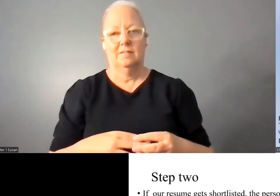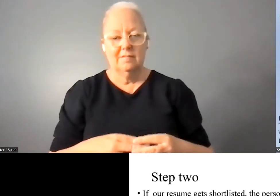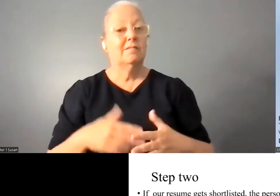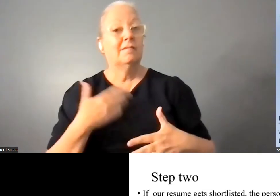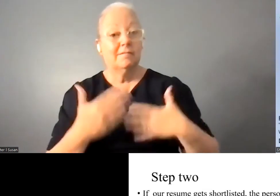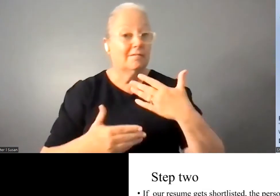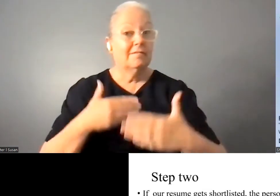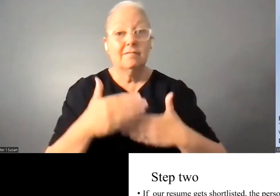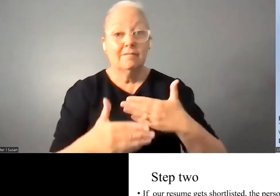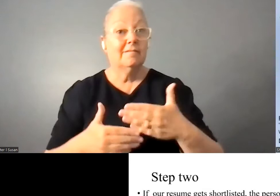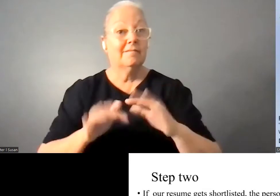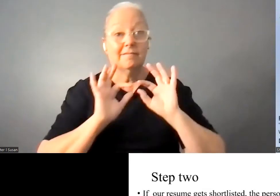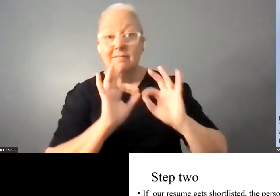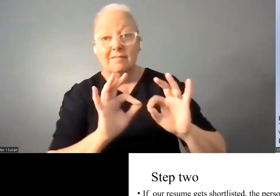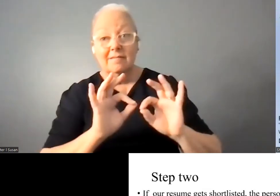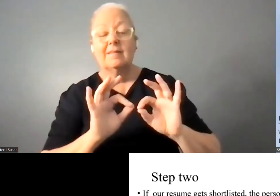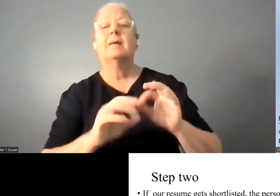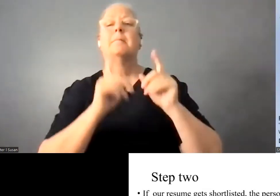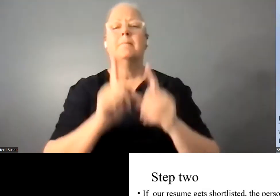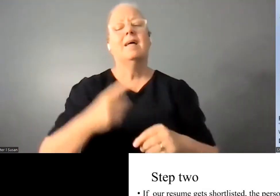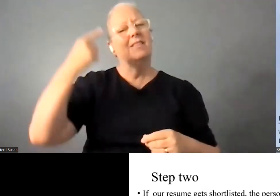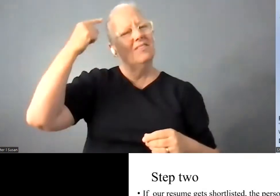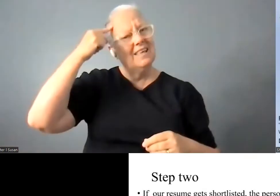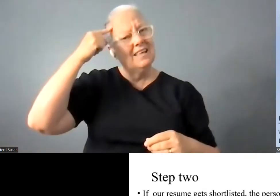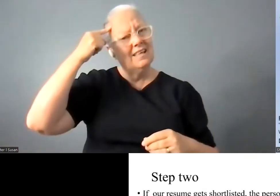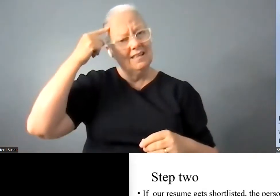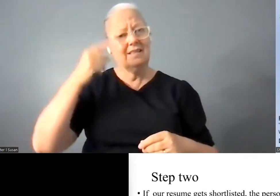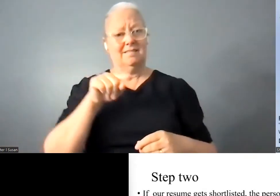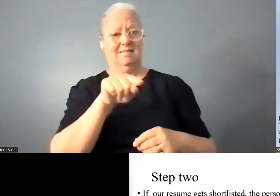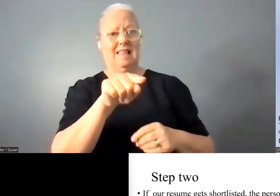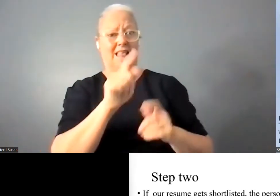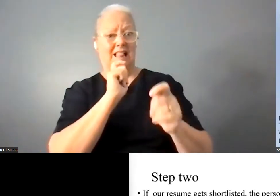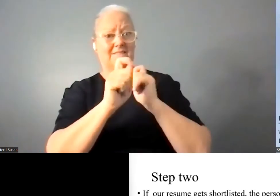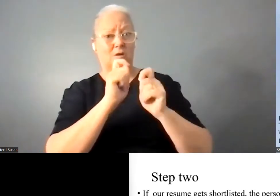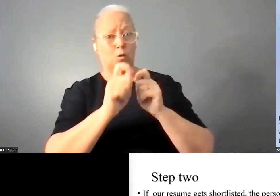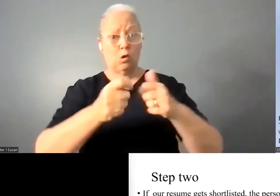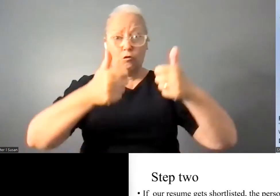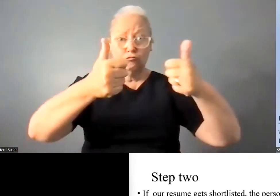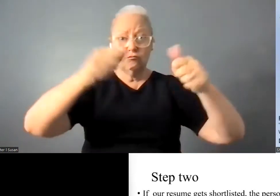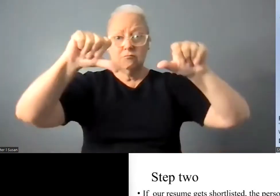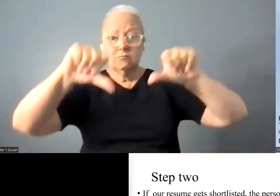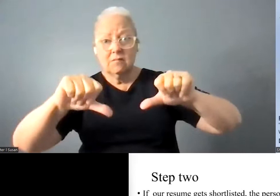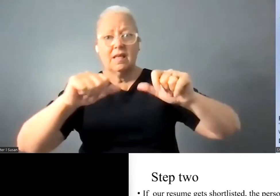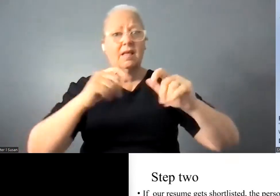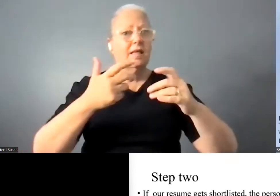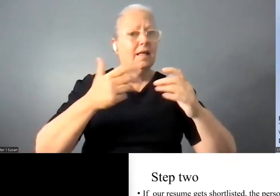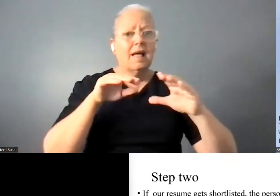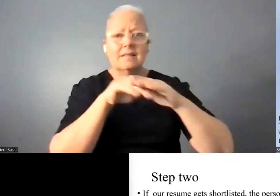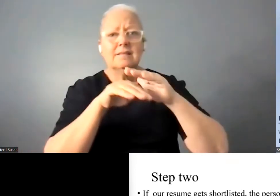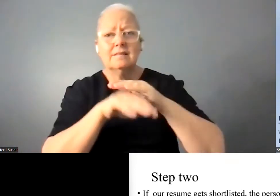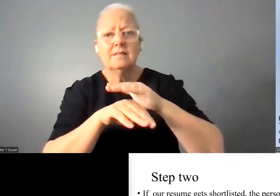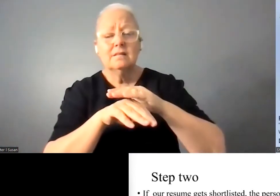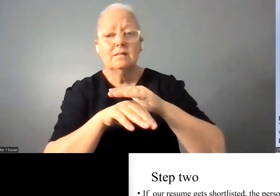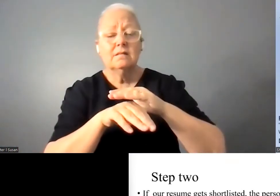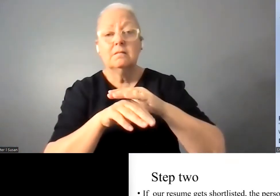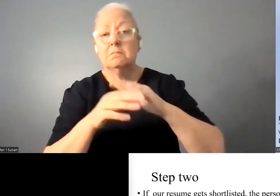But here too, we need to consider how accessible is the interview. Whether online or offline, are the